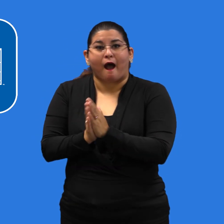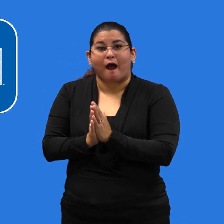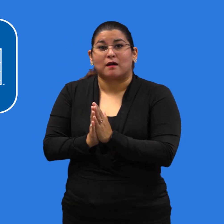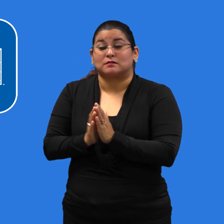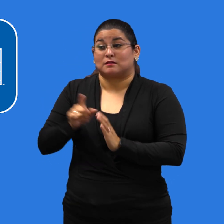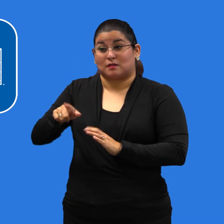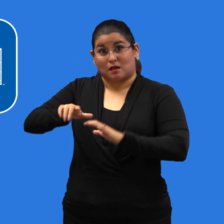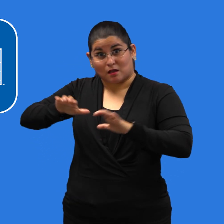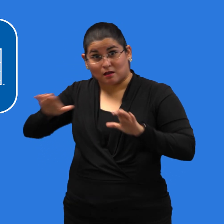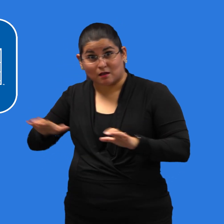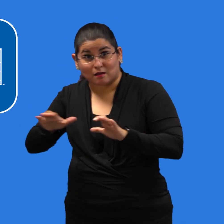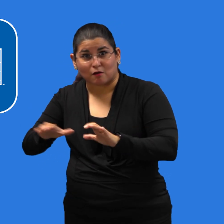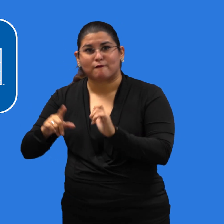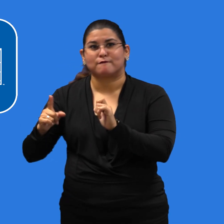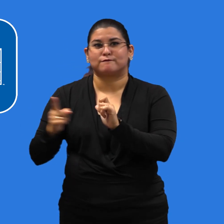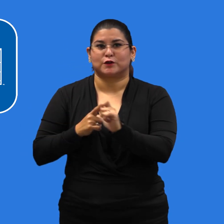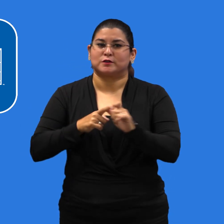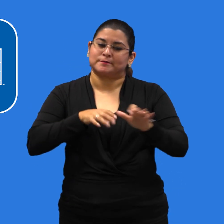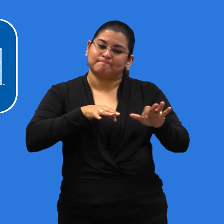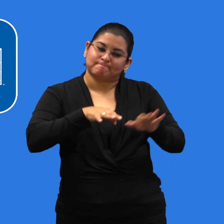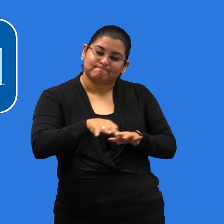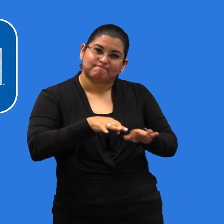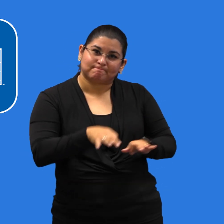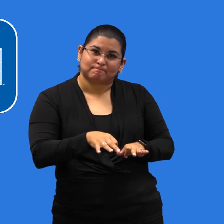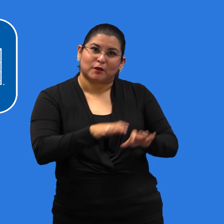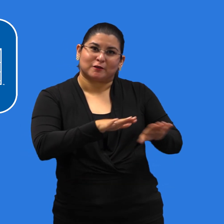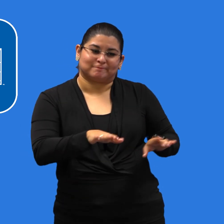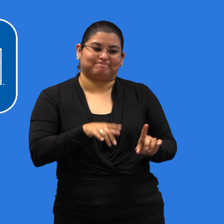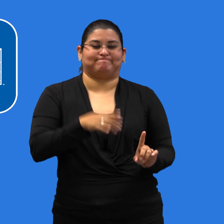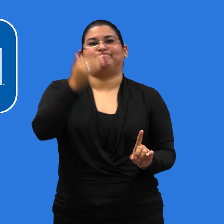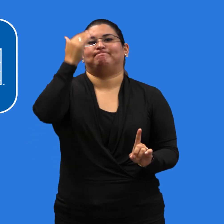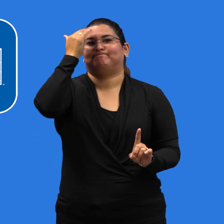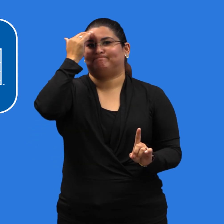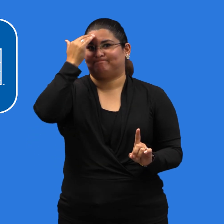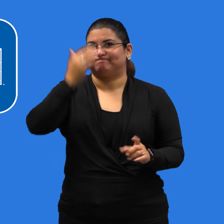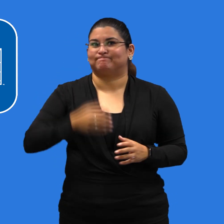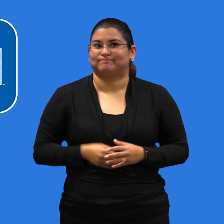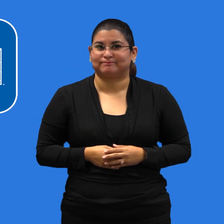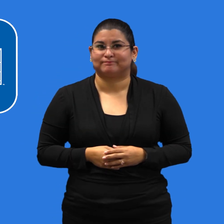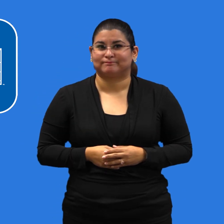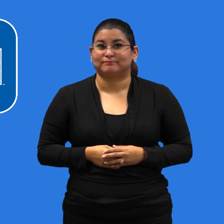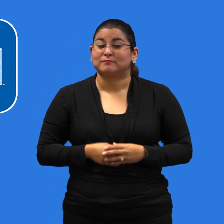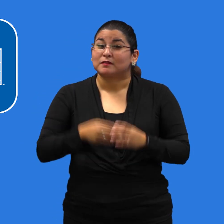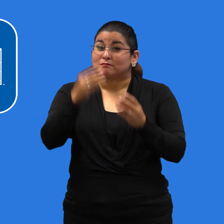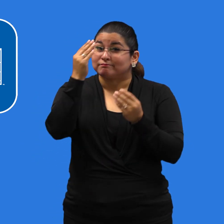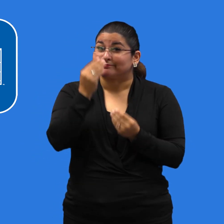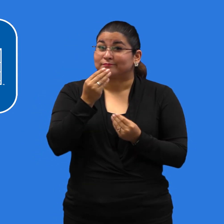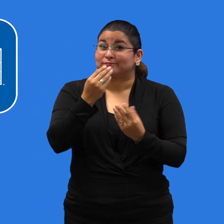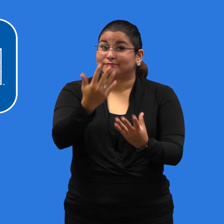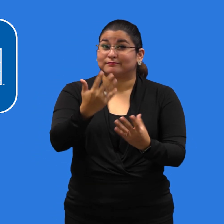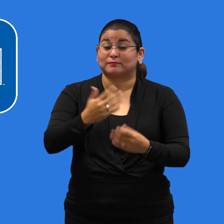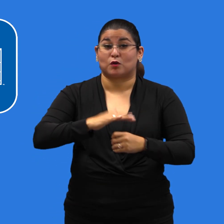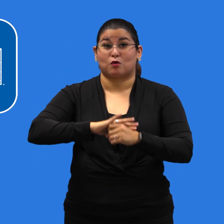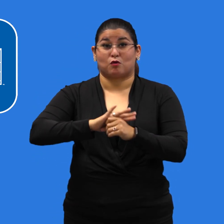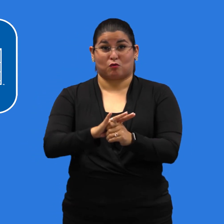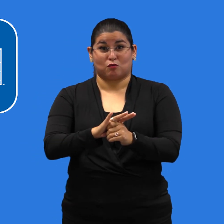Ask vaccination providers to explain all steps of what will be done and how it will be done.